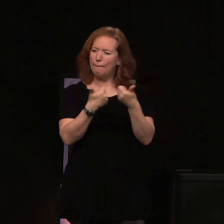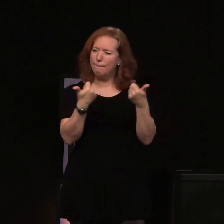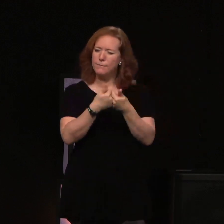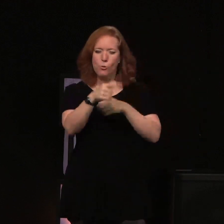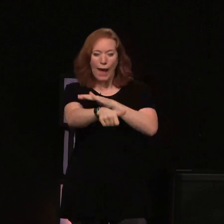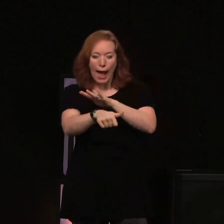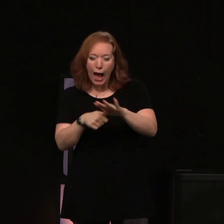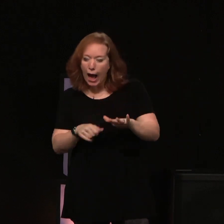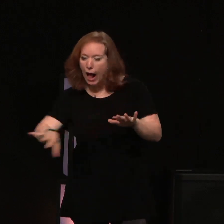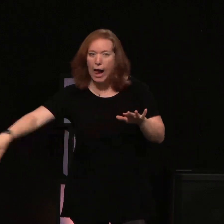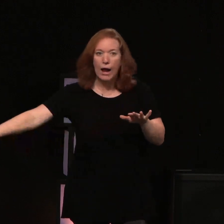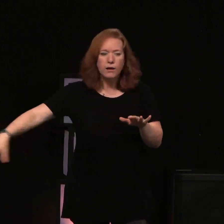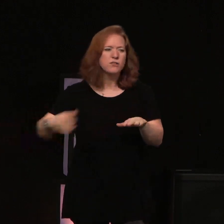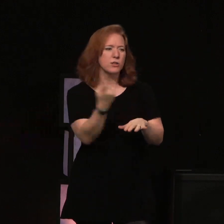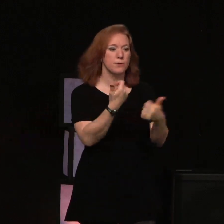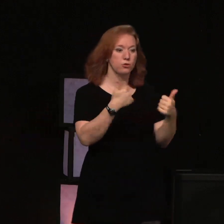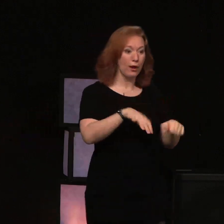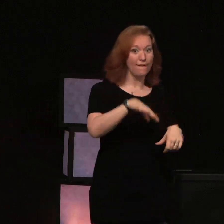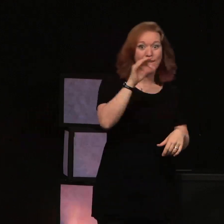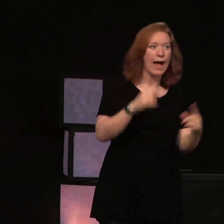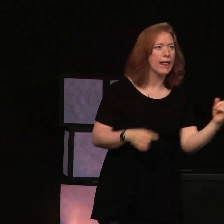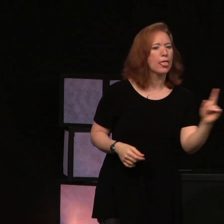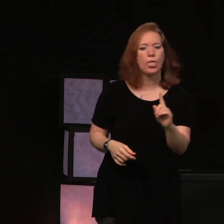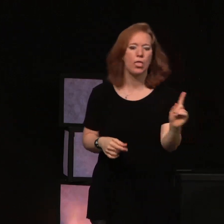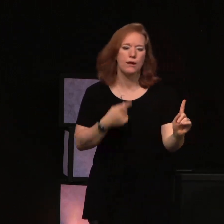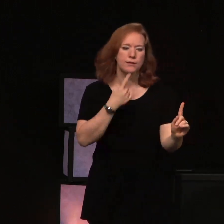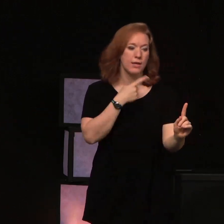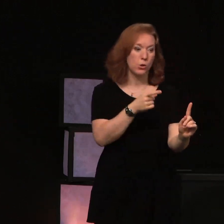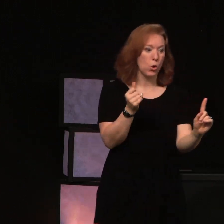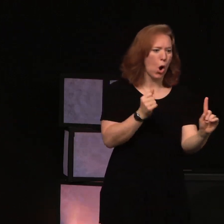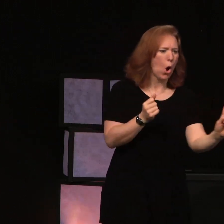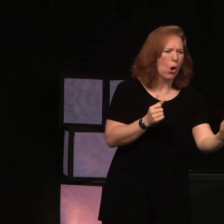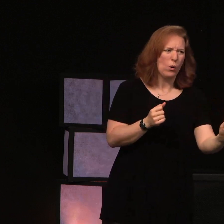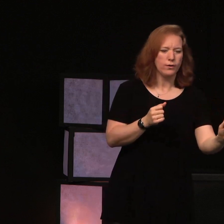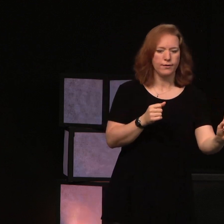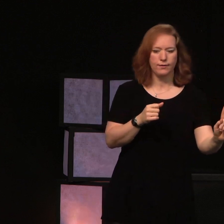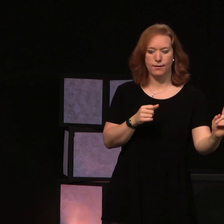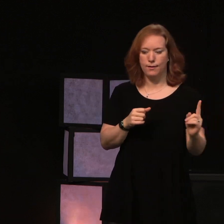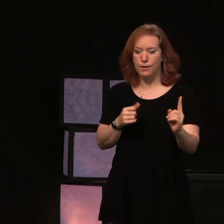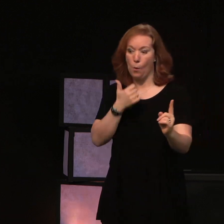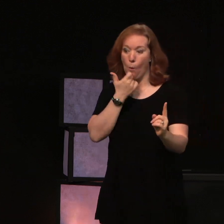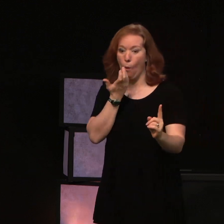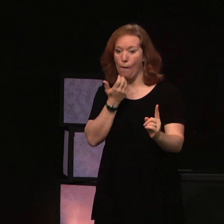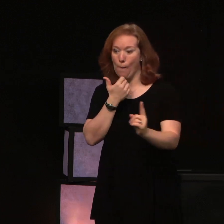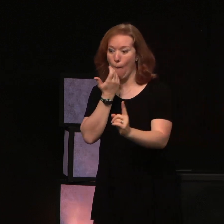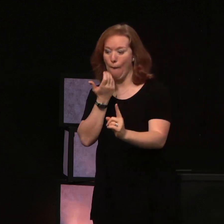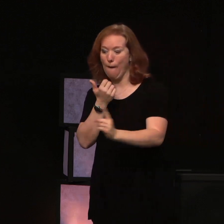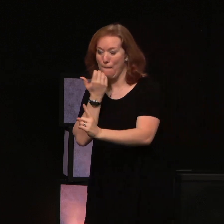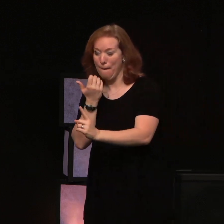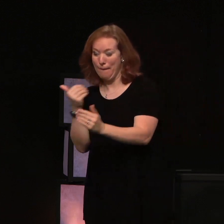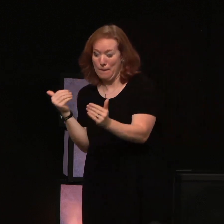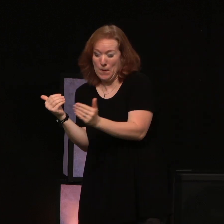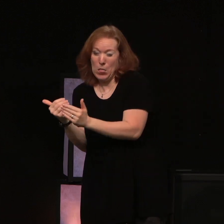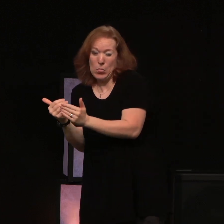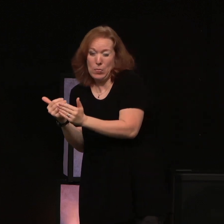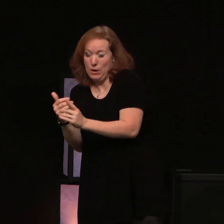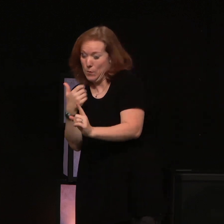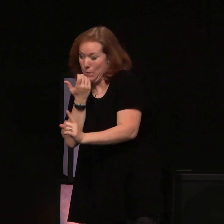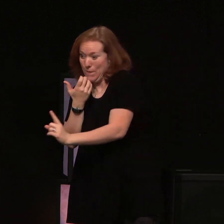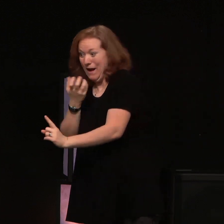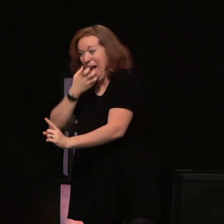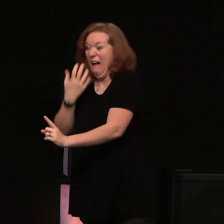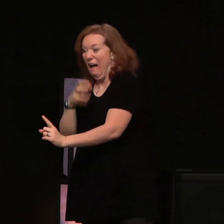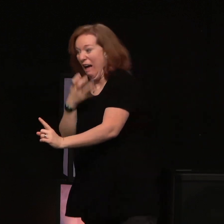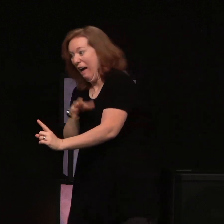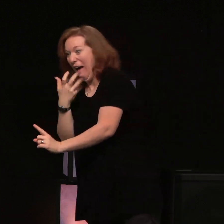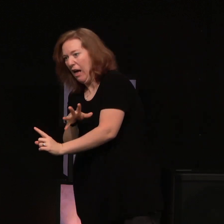somebody's trying to find it, and you're cold, and you get closer to it, you're getting warmer, and you're right on top of it, and you're hot,